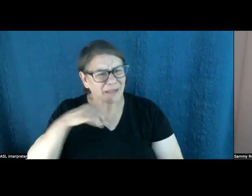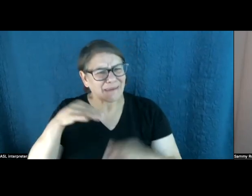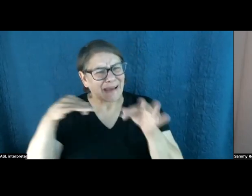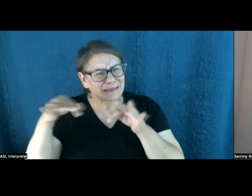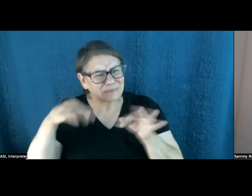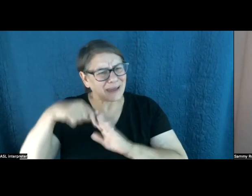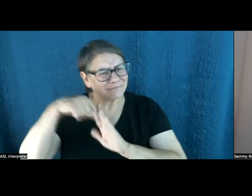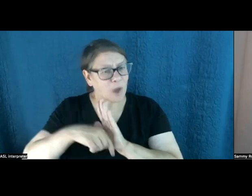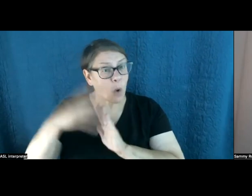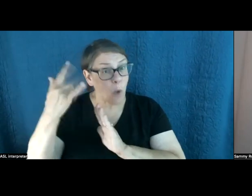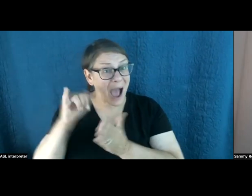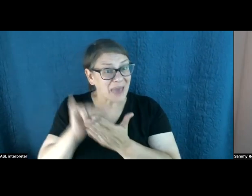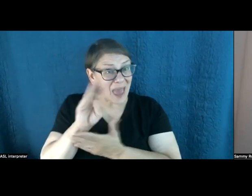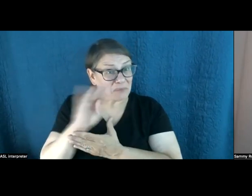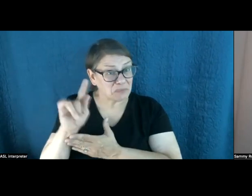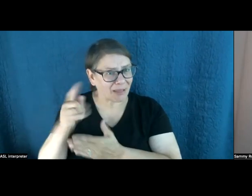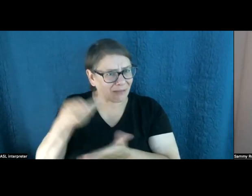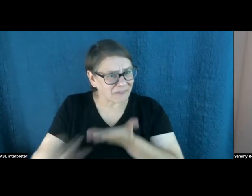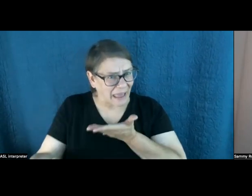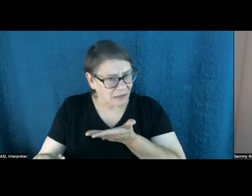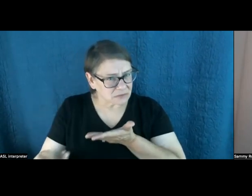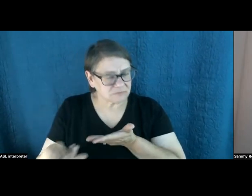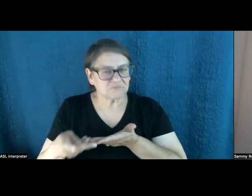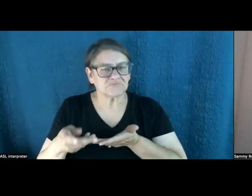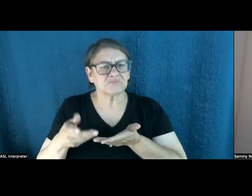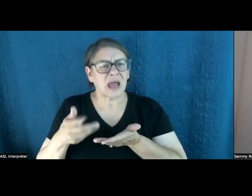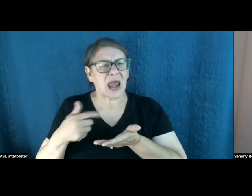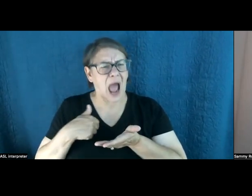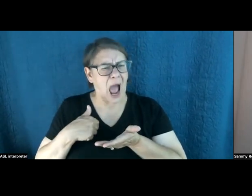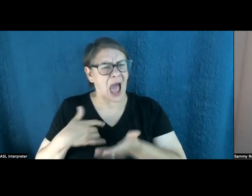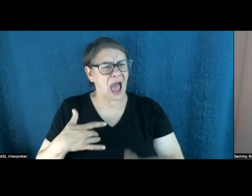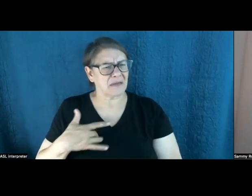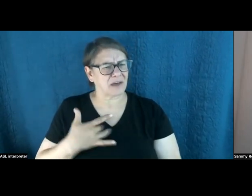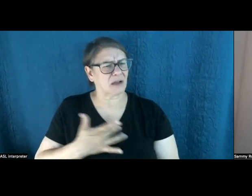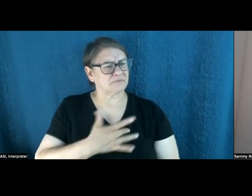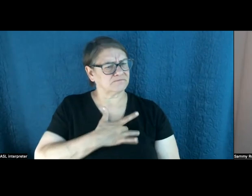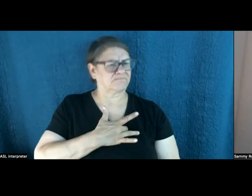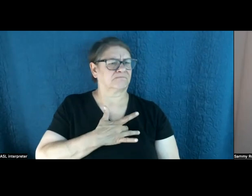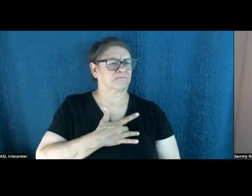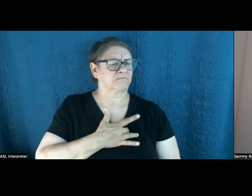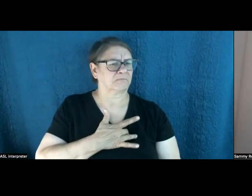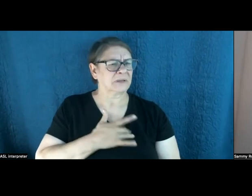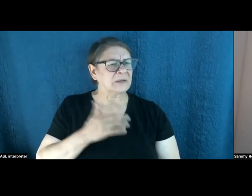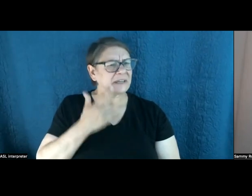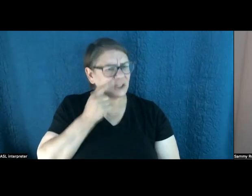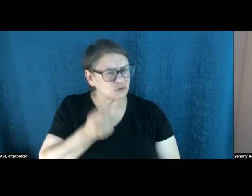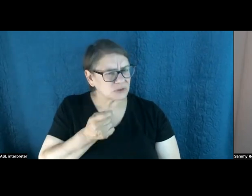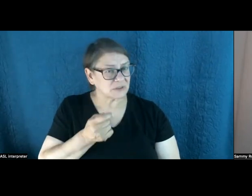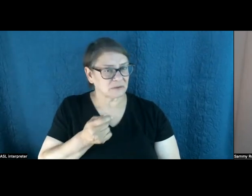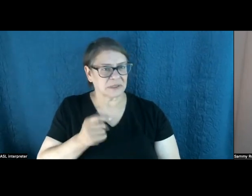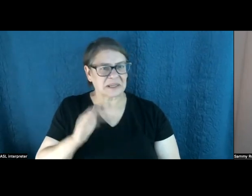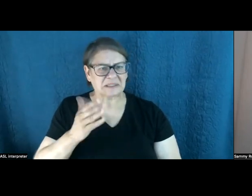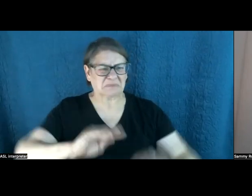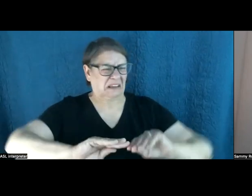why the bill had failed, and it left this really strong impression on me that no matter how clear it was that we need to phase out